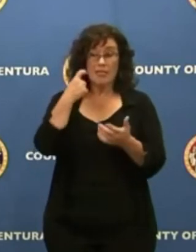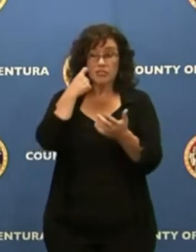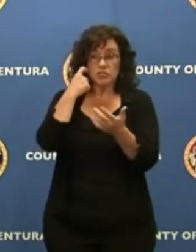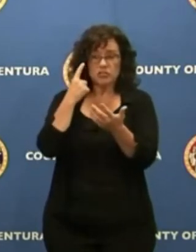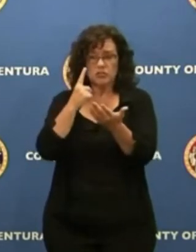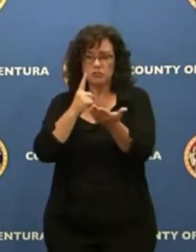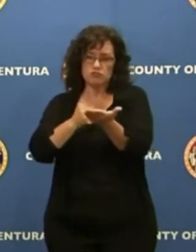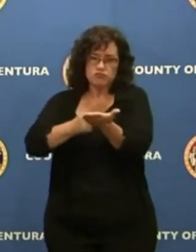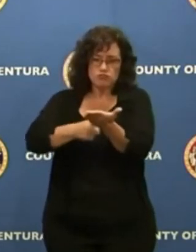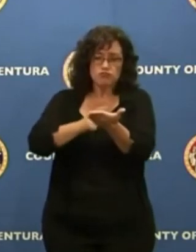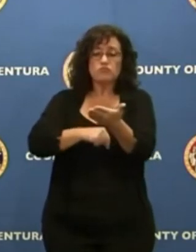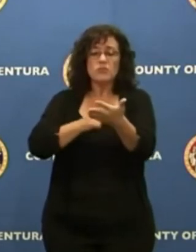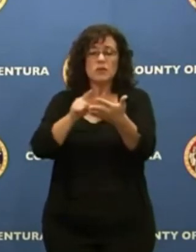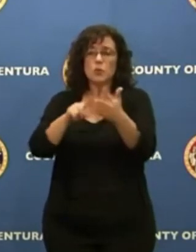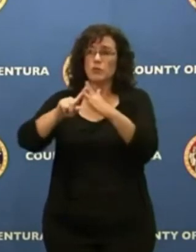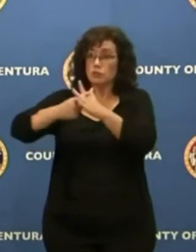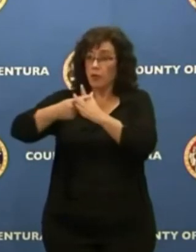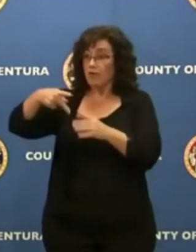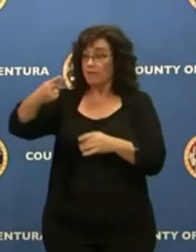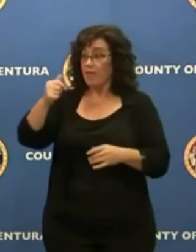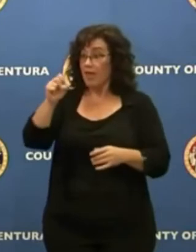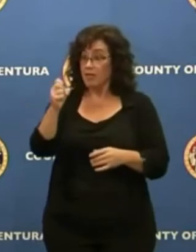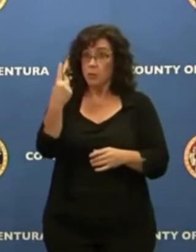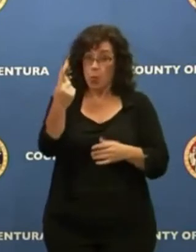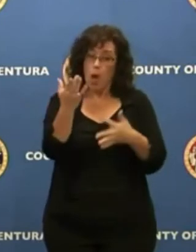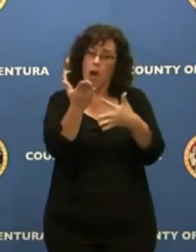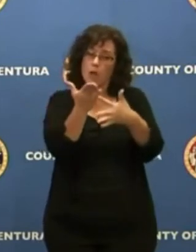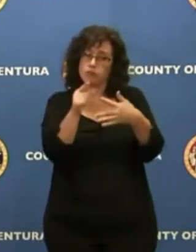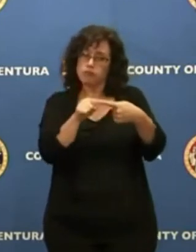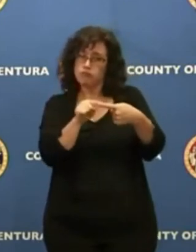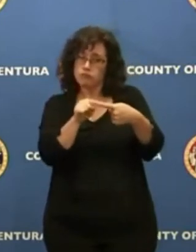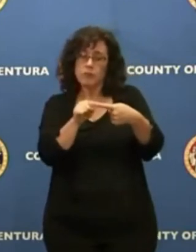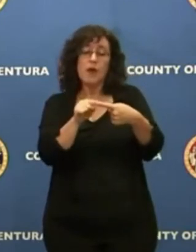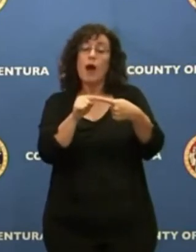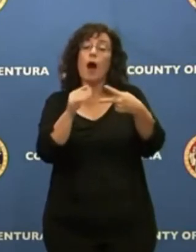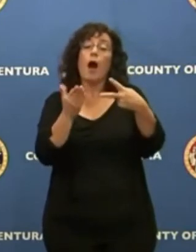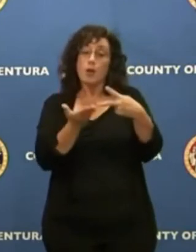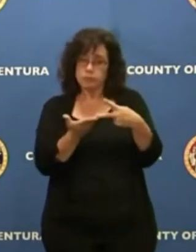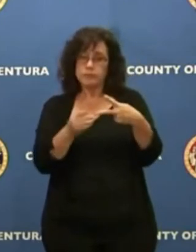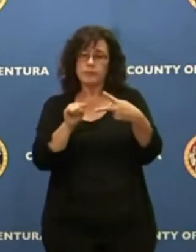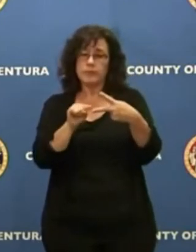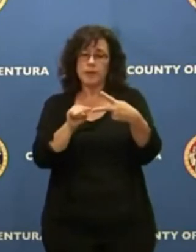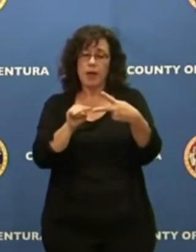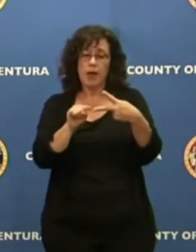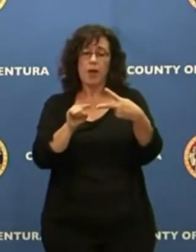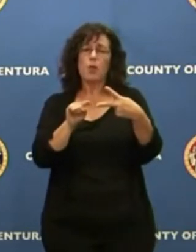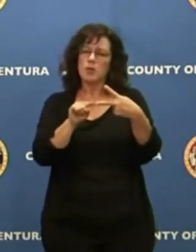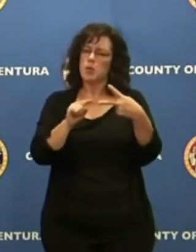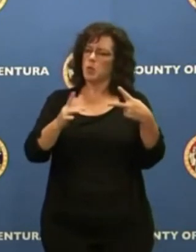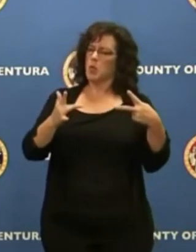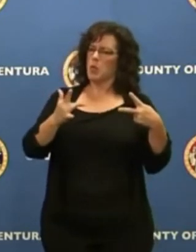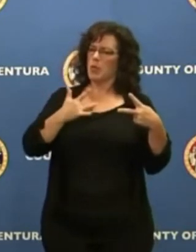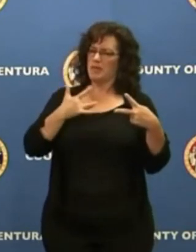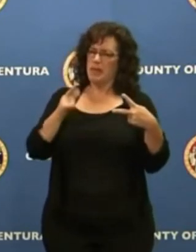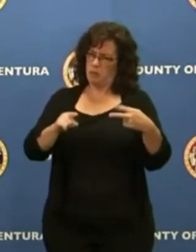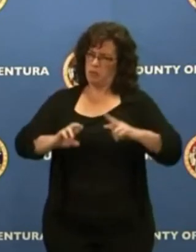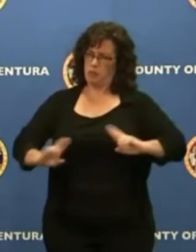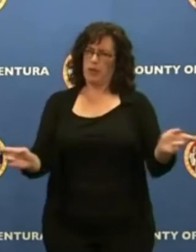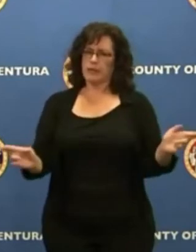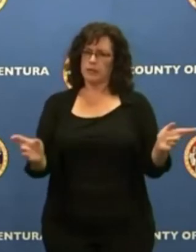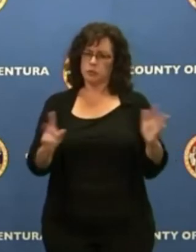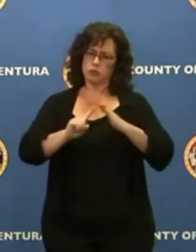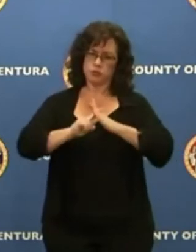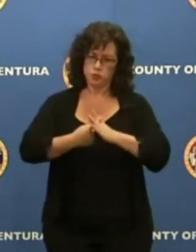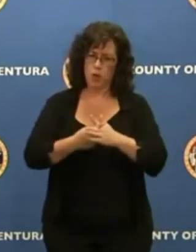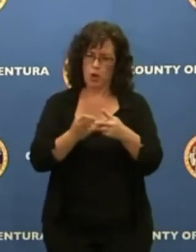likely that we will have the factors that will qualify us to move into phase two. And what this means